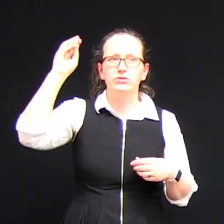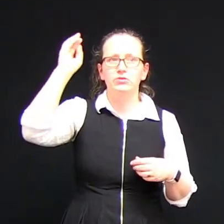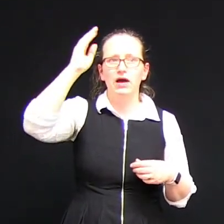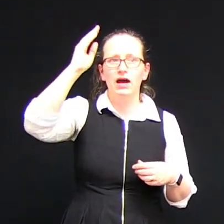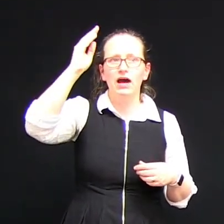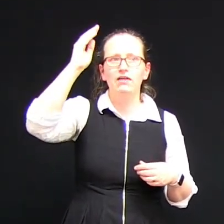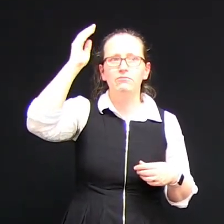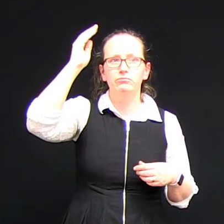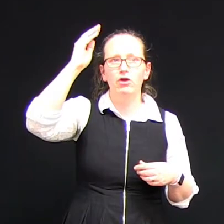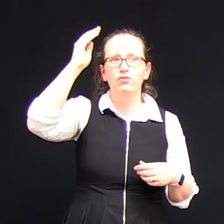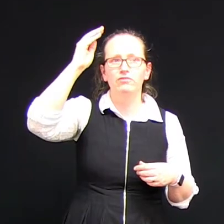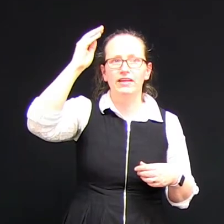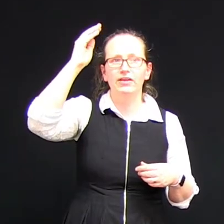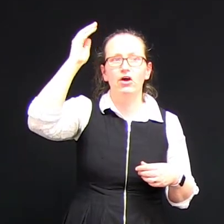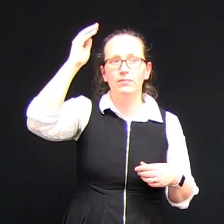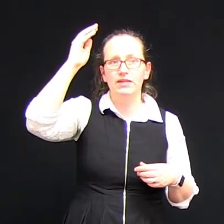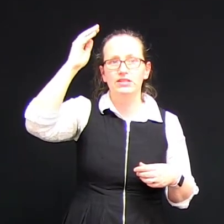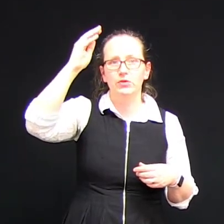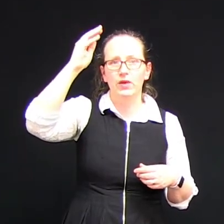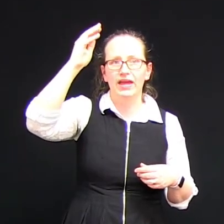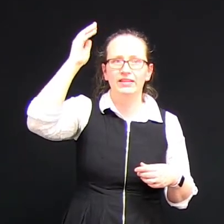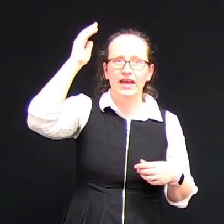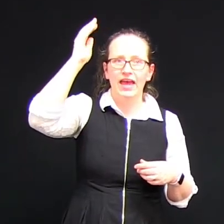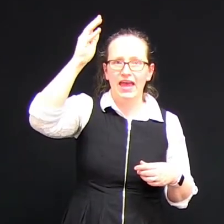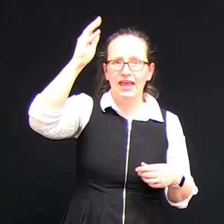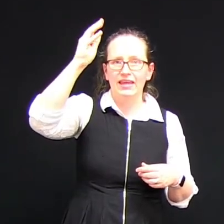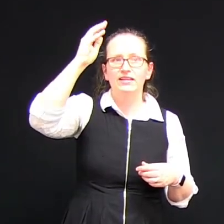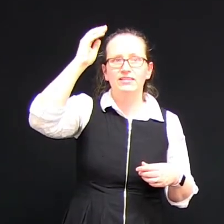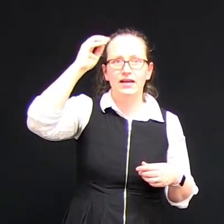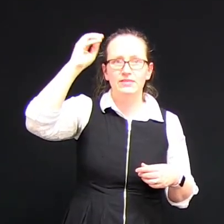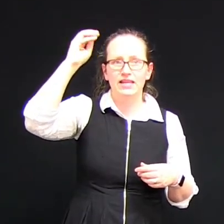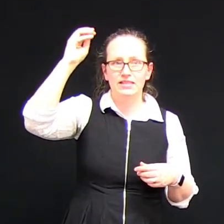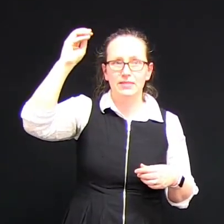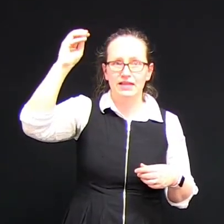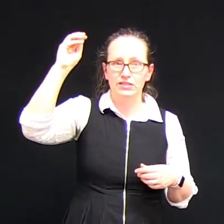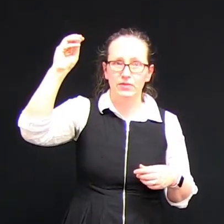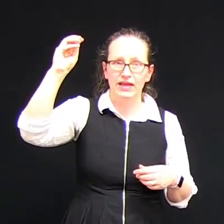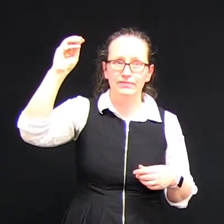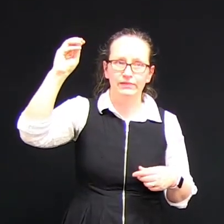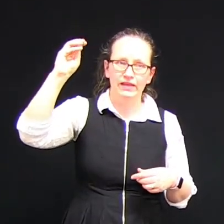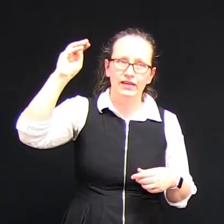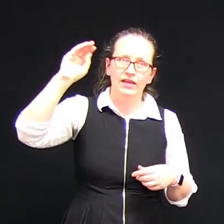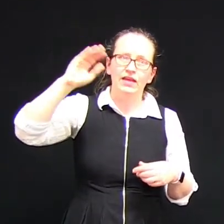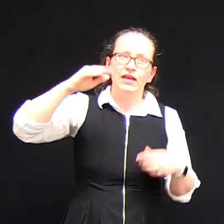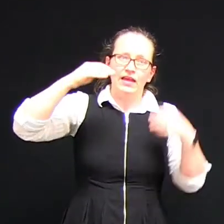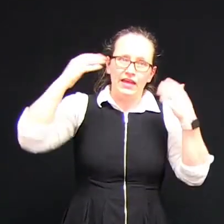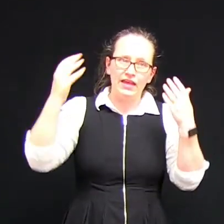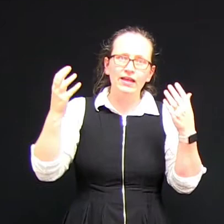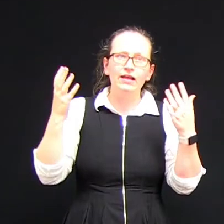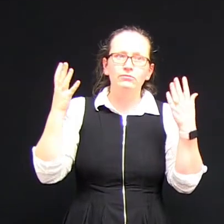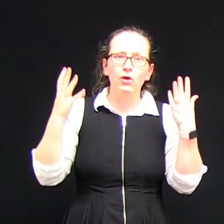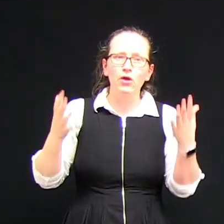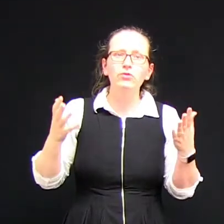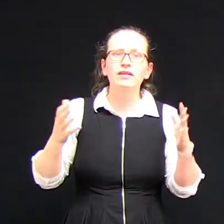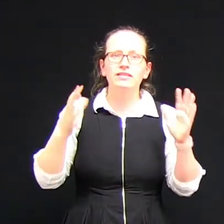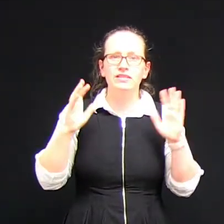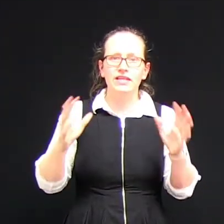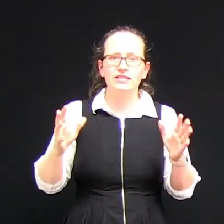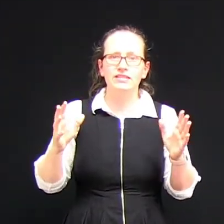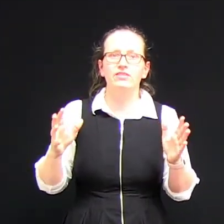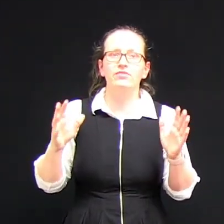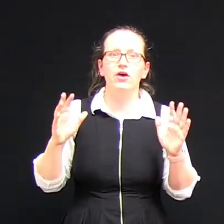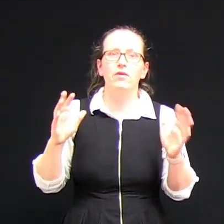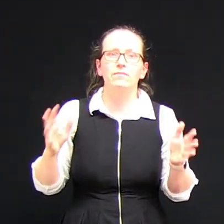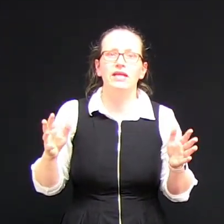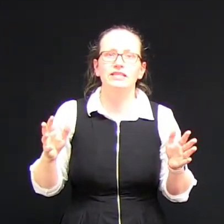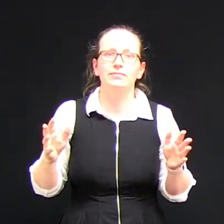is equal to a half rho v omega squared a times s max squared. Here rho is